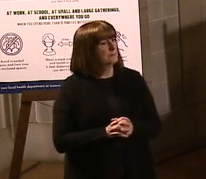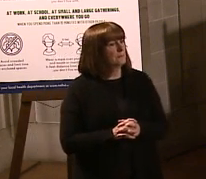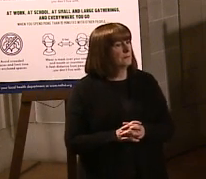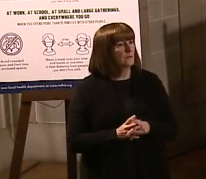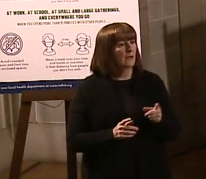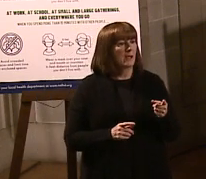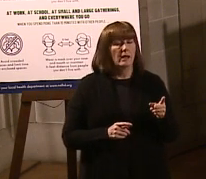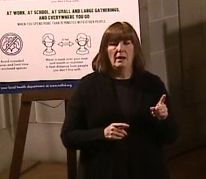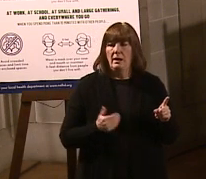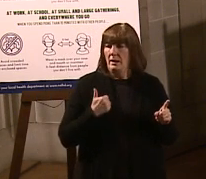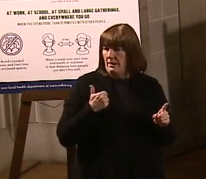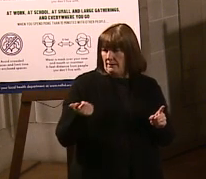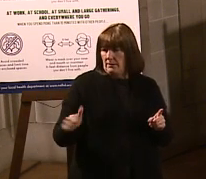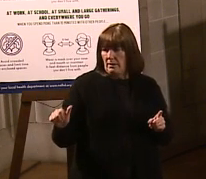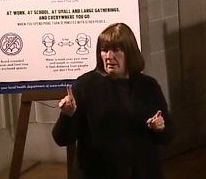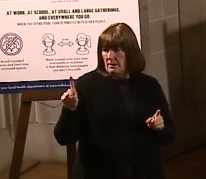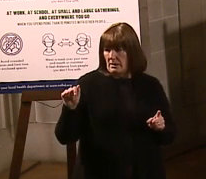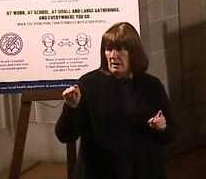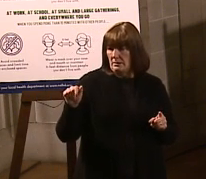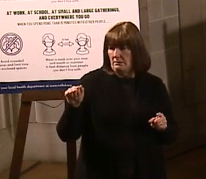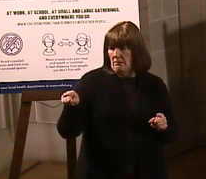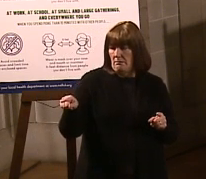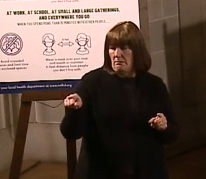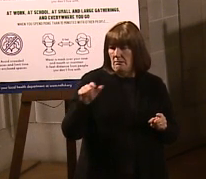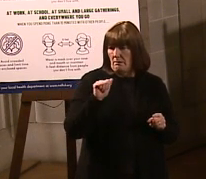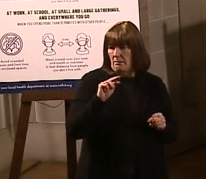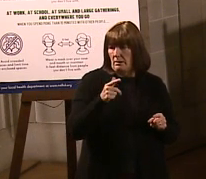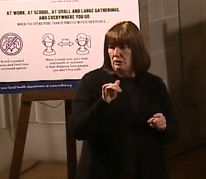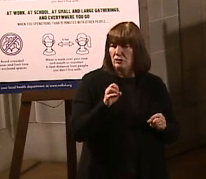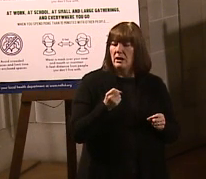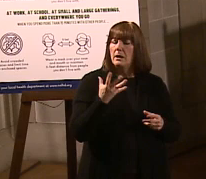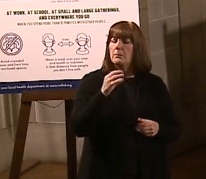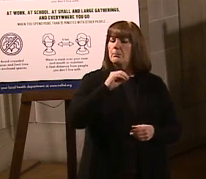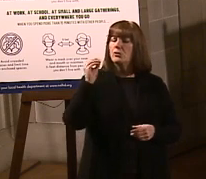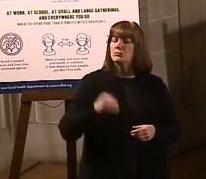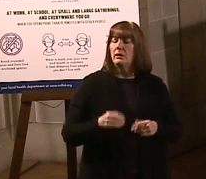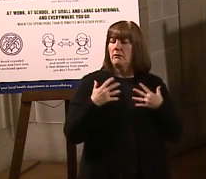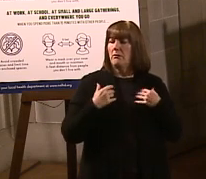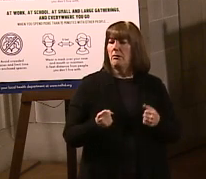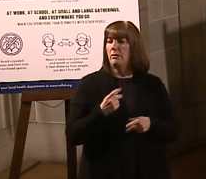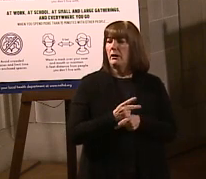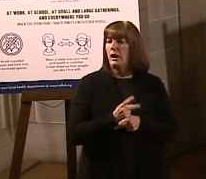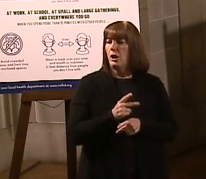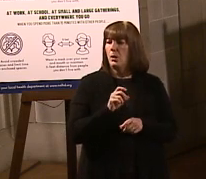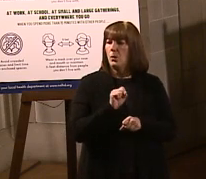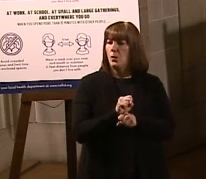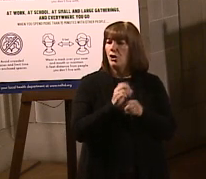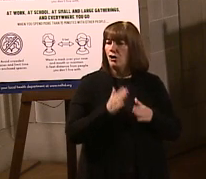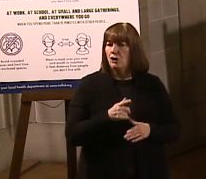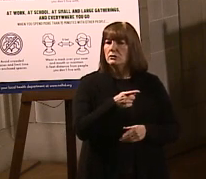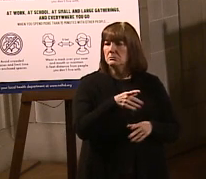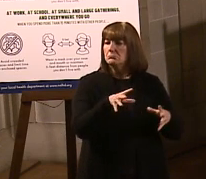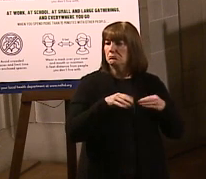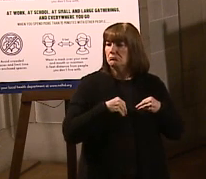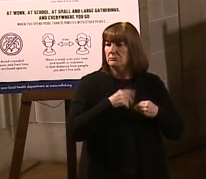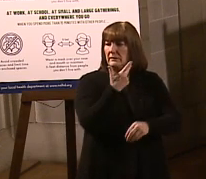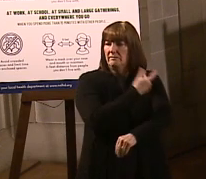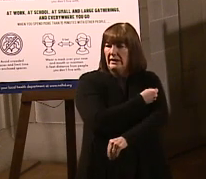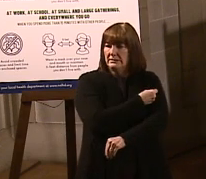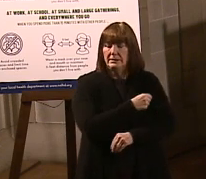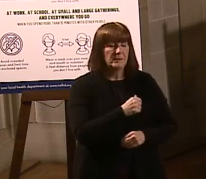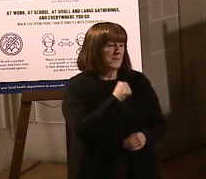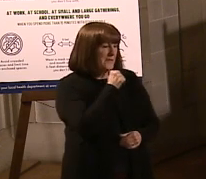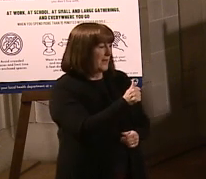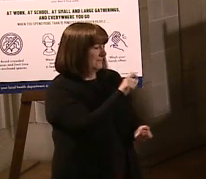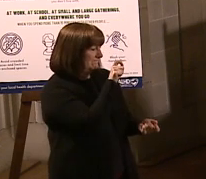So, Angie, do we have any data on what percentage of health care workers are taking the vaccine? Not firm